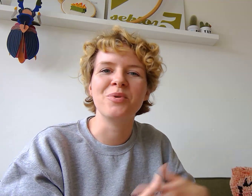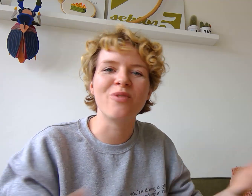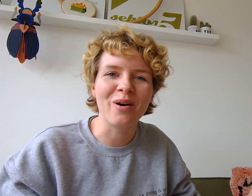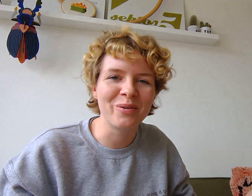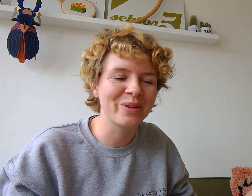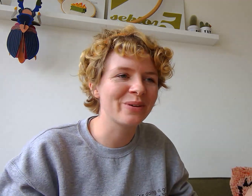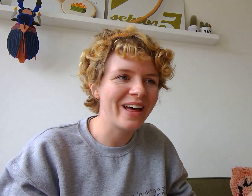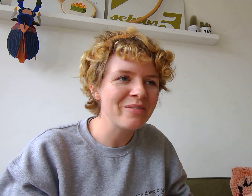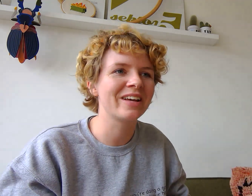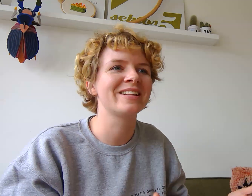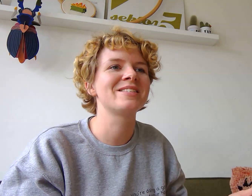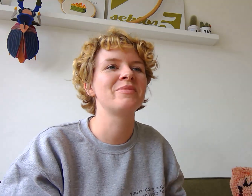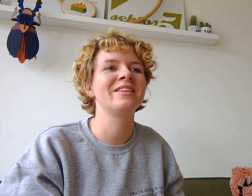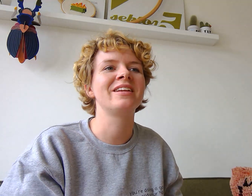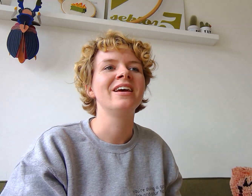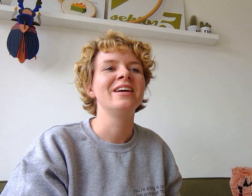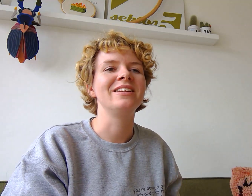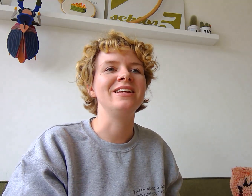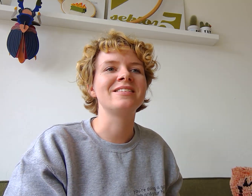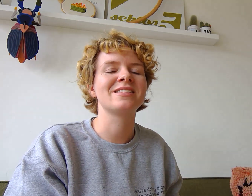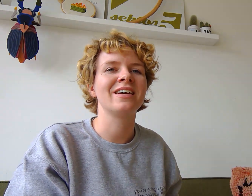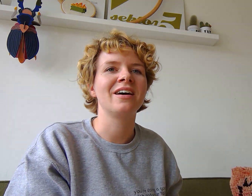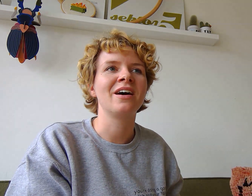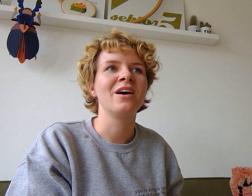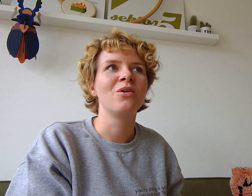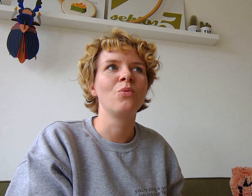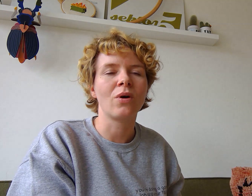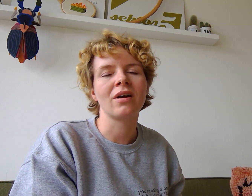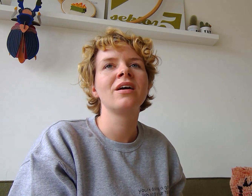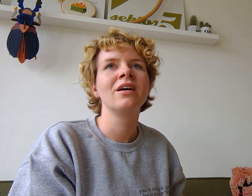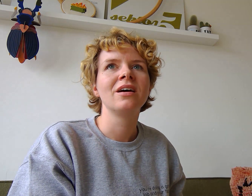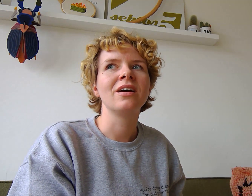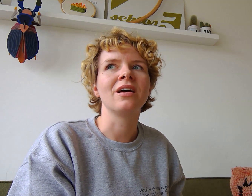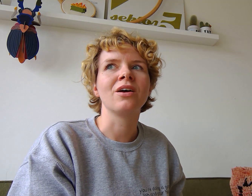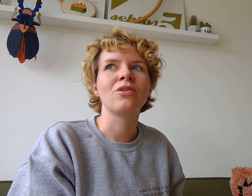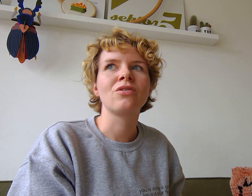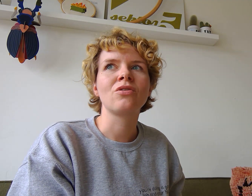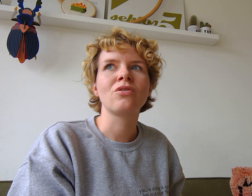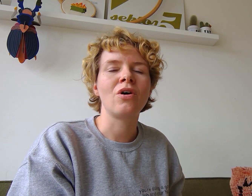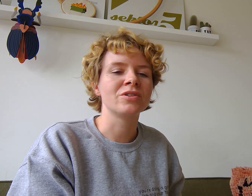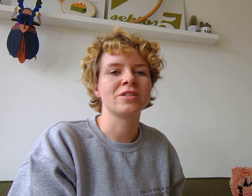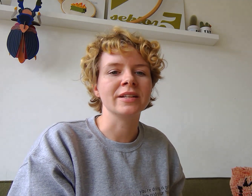move on with your life. Like, it's something that needs work constantly.